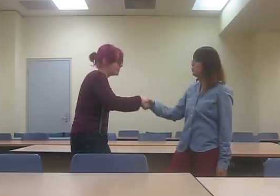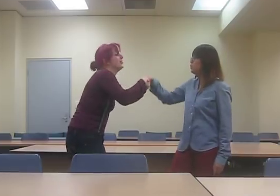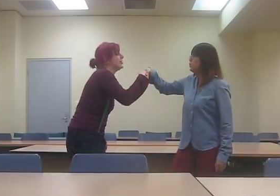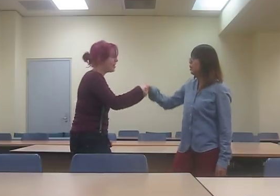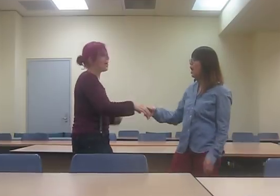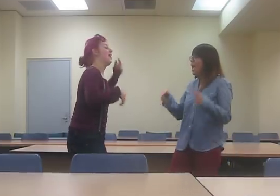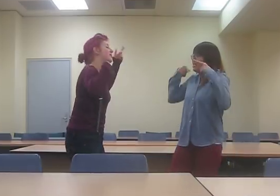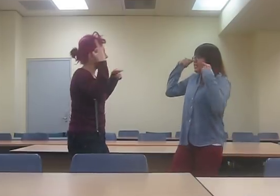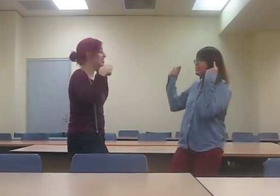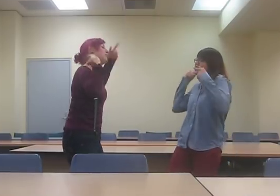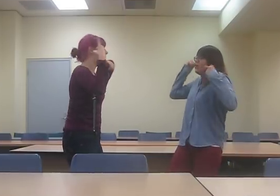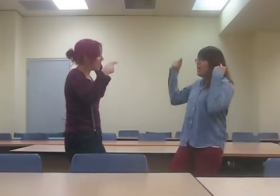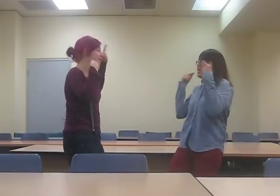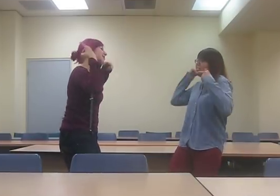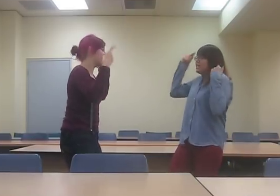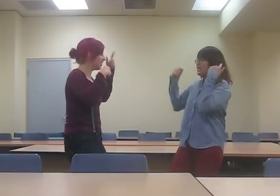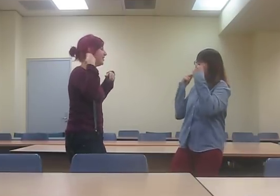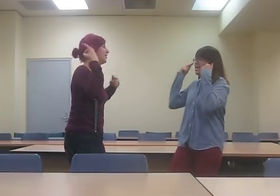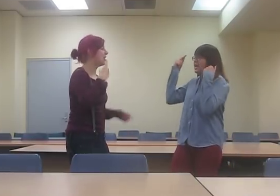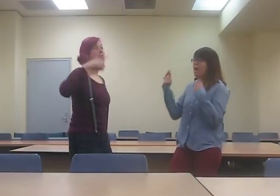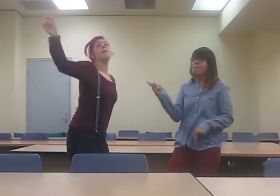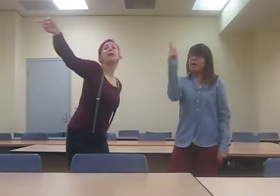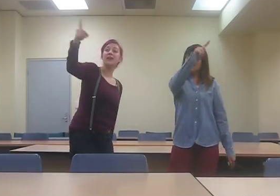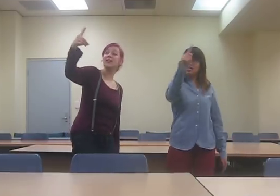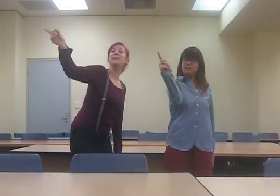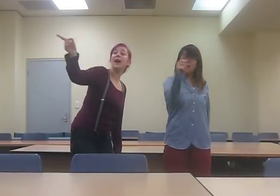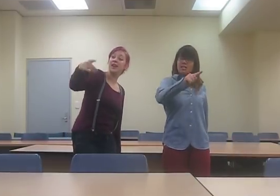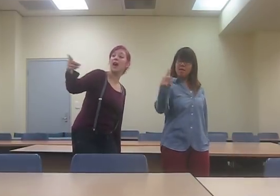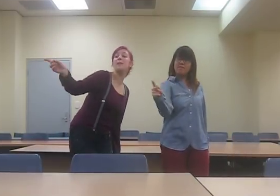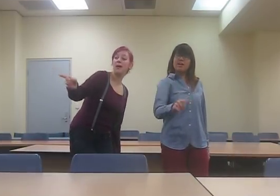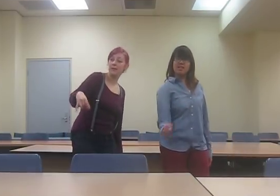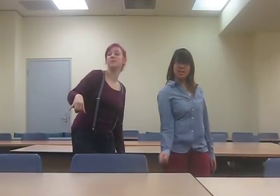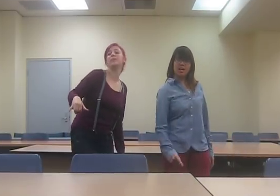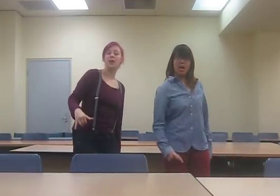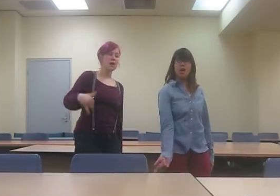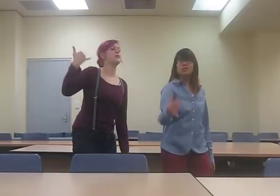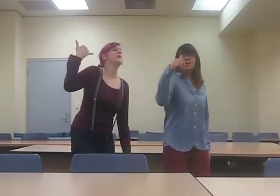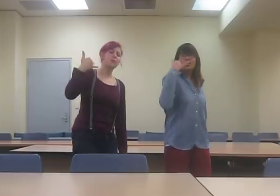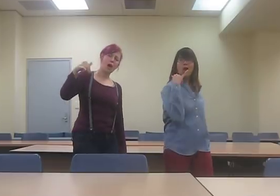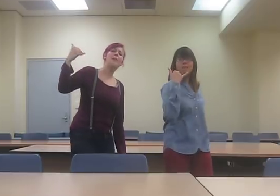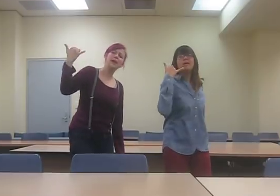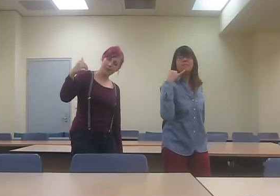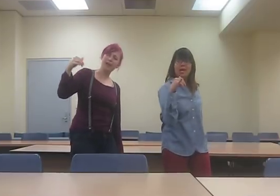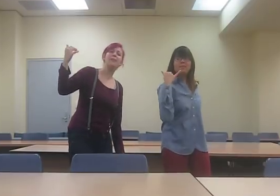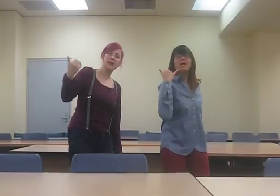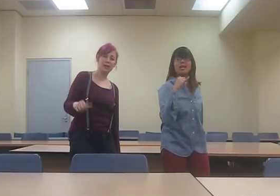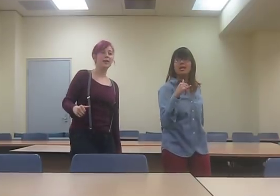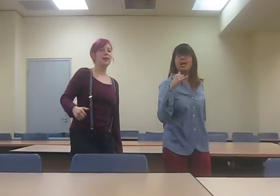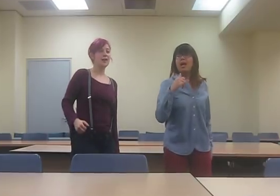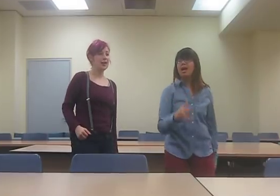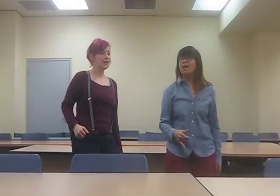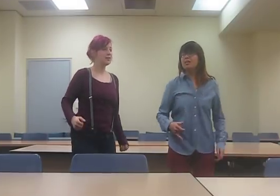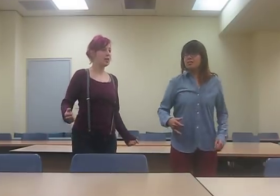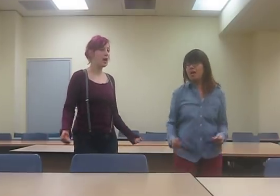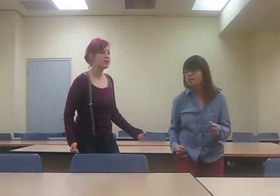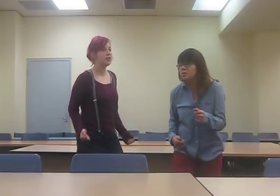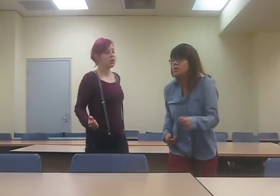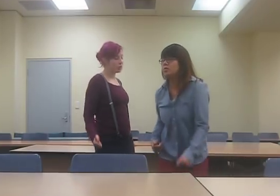And this is crazy But here's my number So call me, baby It's hard to look